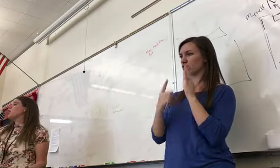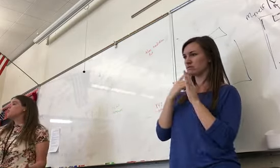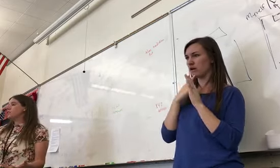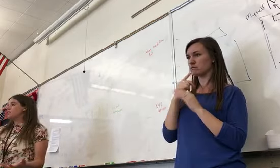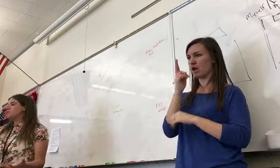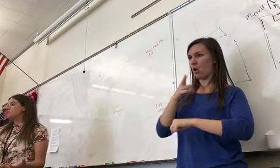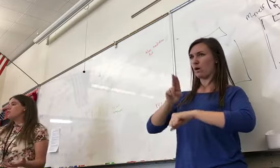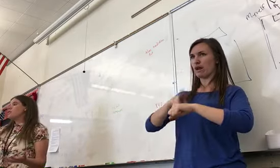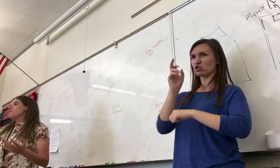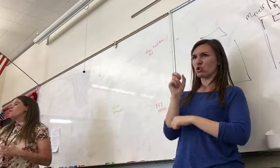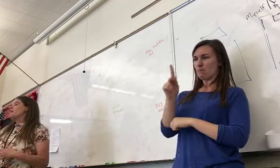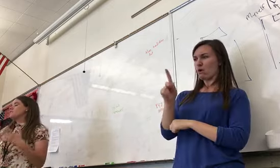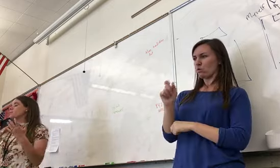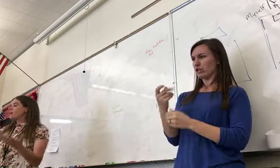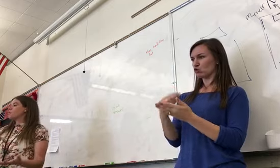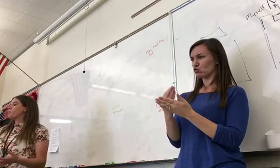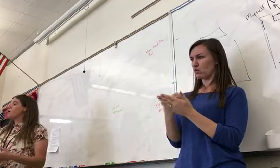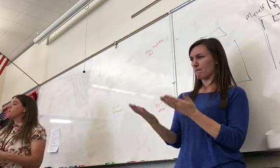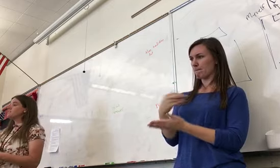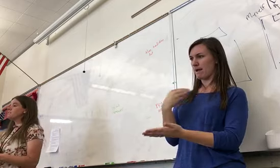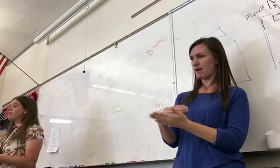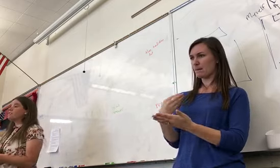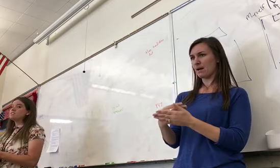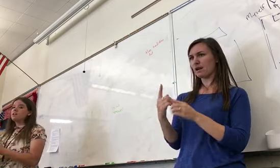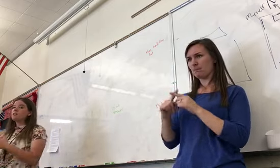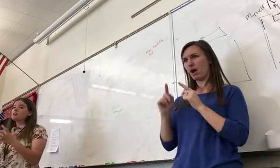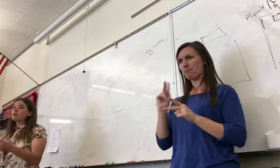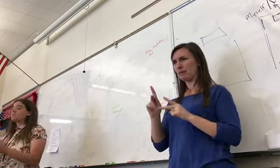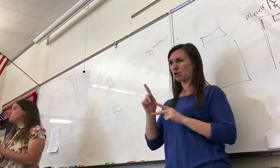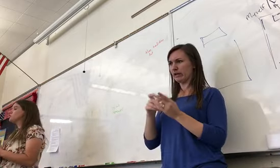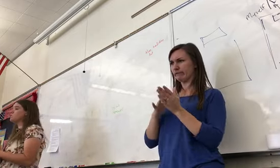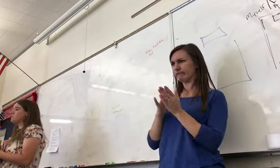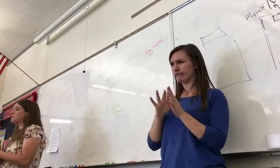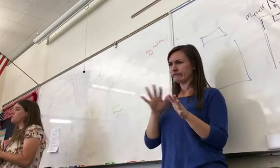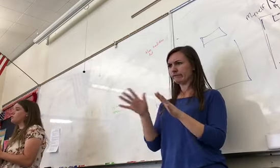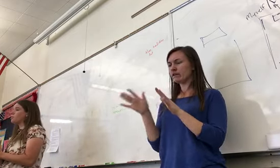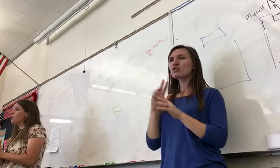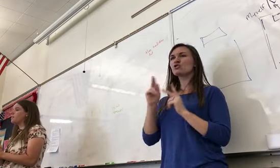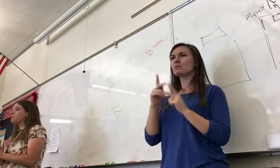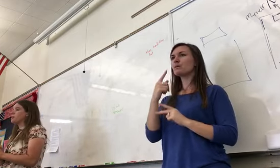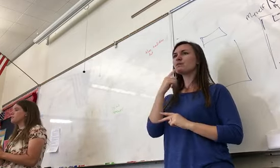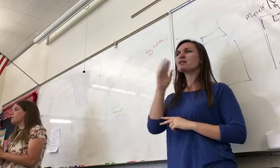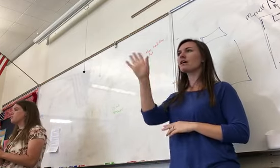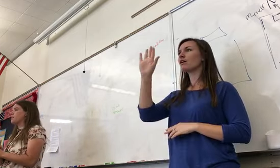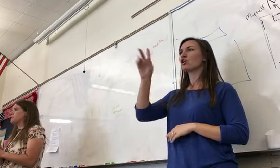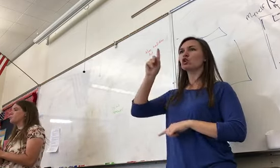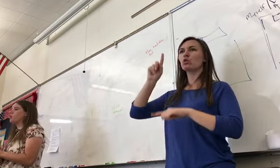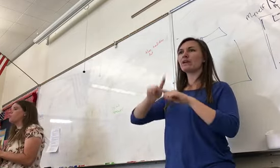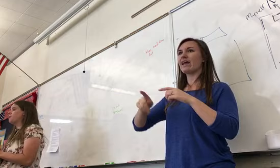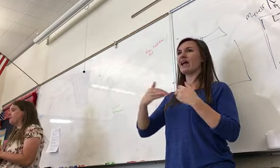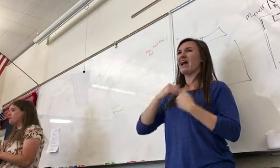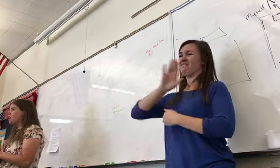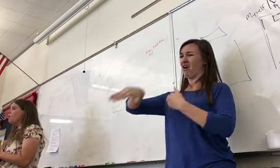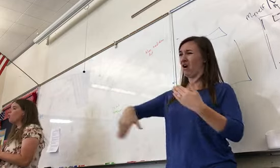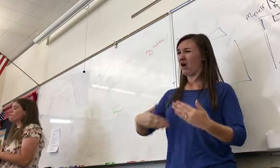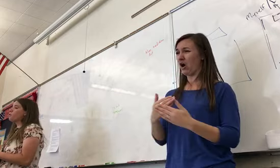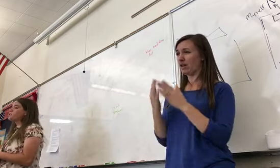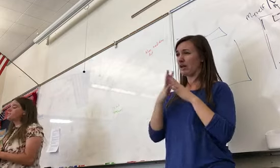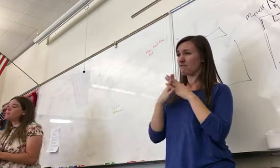solve this. Because the Democratic-Republicans say there is nothing in the Constitution that says that you can put all of America's government into our own bank or forcing the